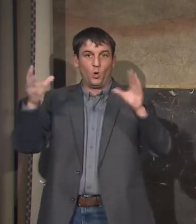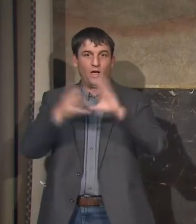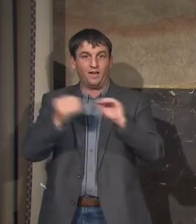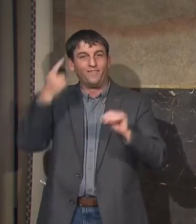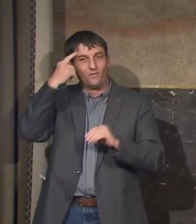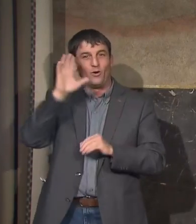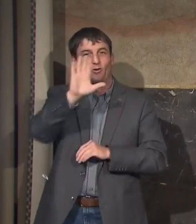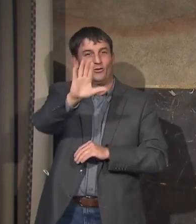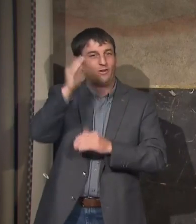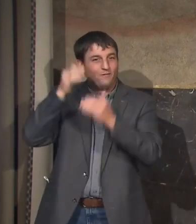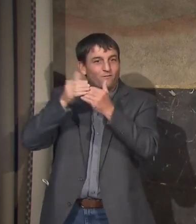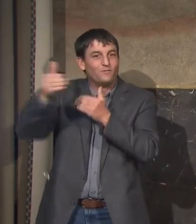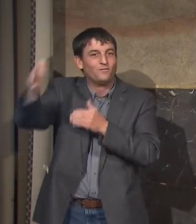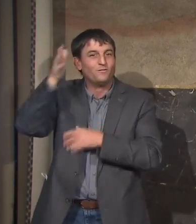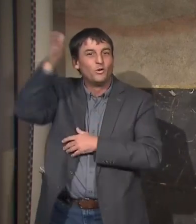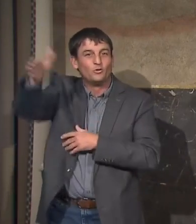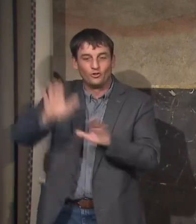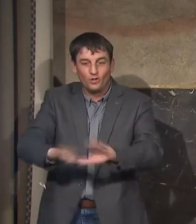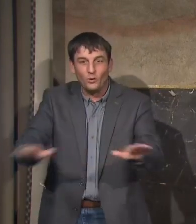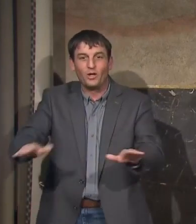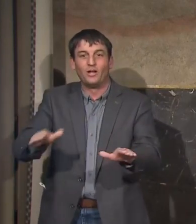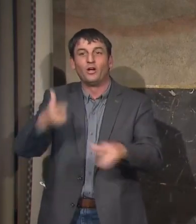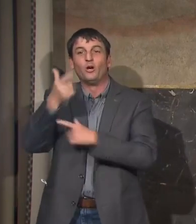grandchildren about for a long time.